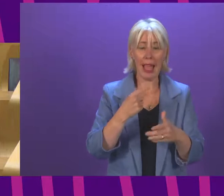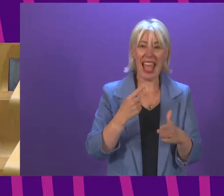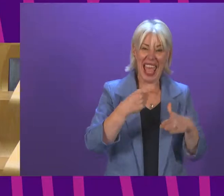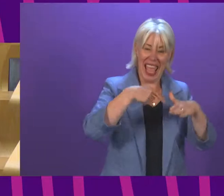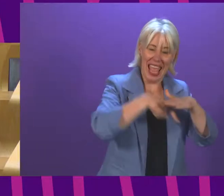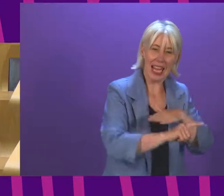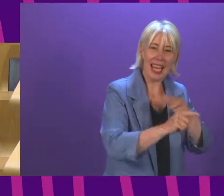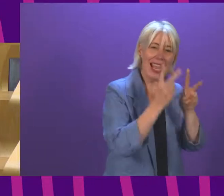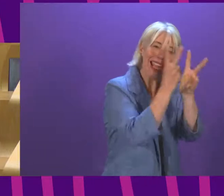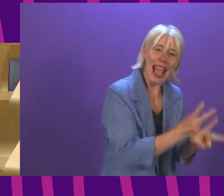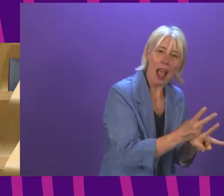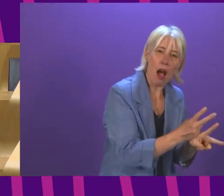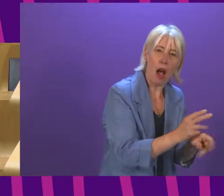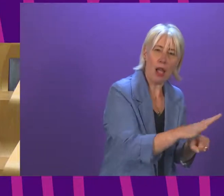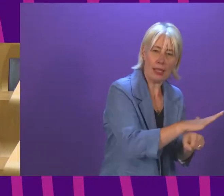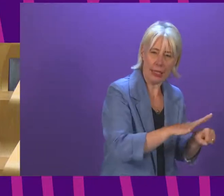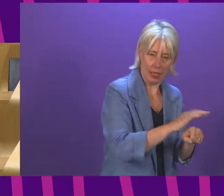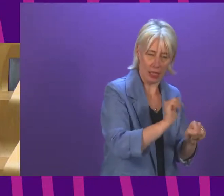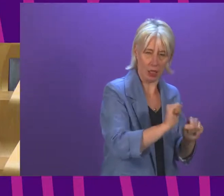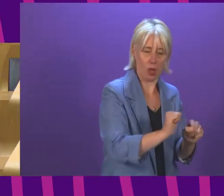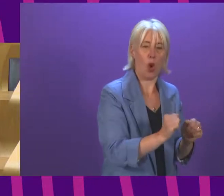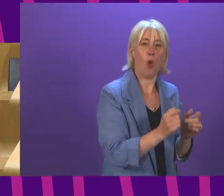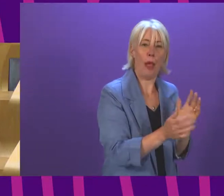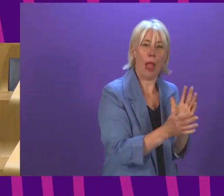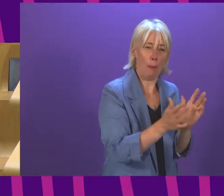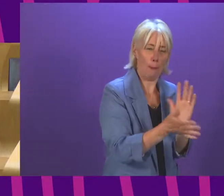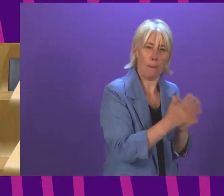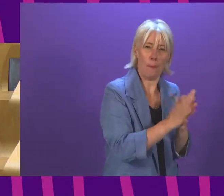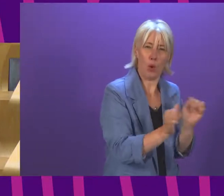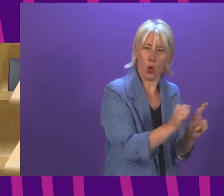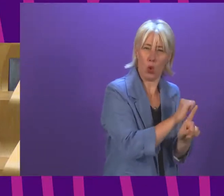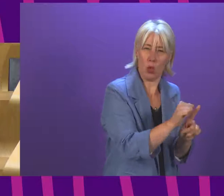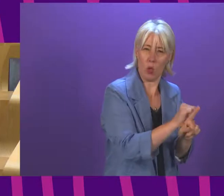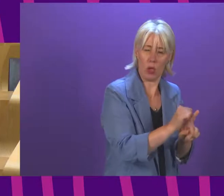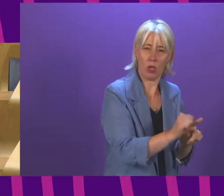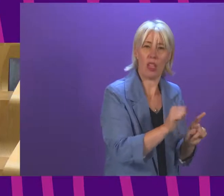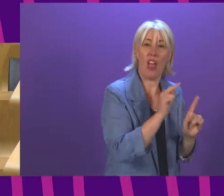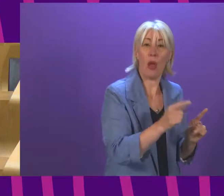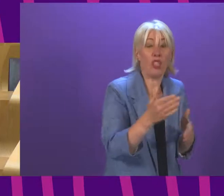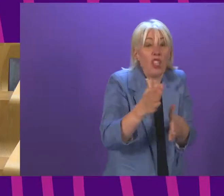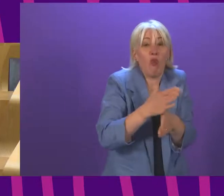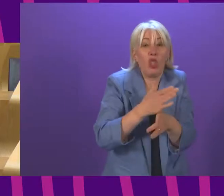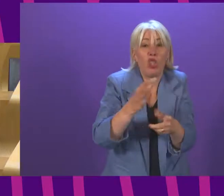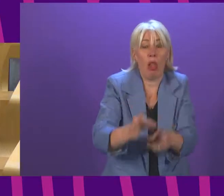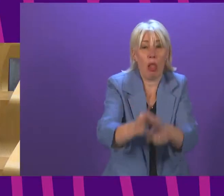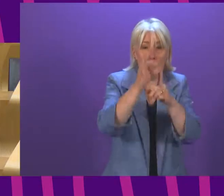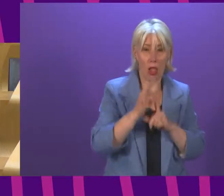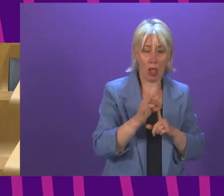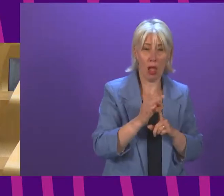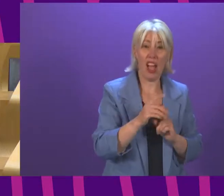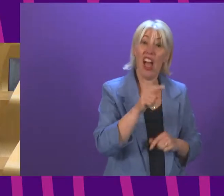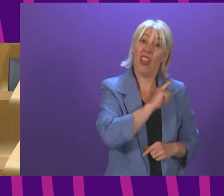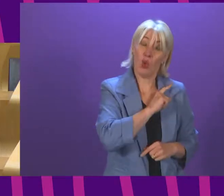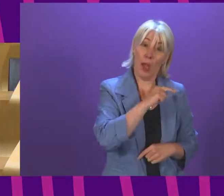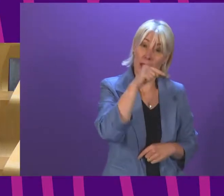settings where abuse had taken place. That was the substance of the original petition and it was the basis